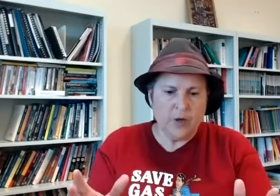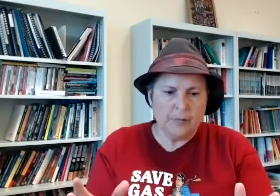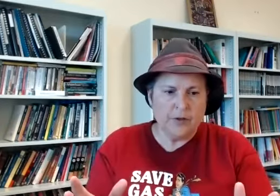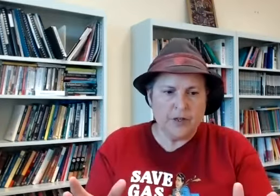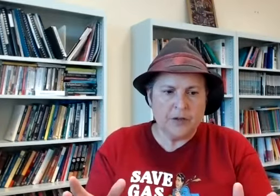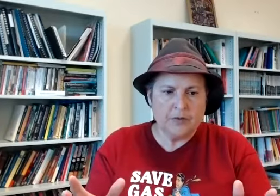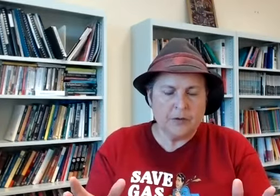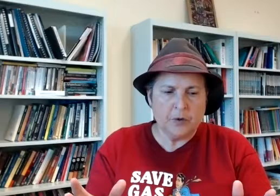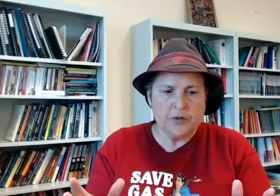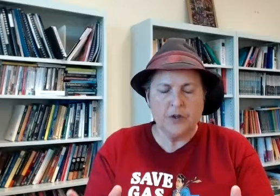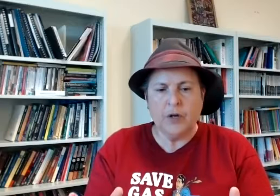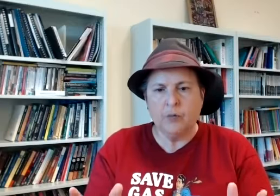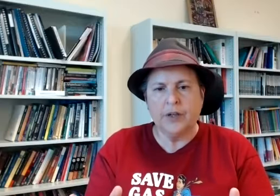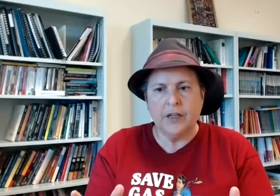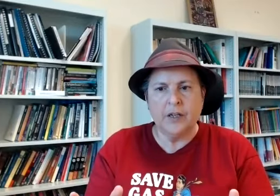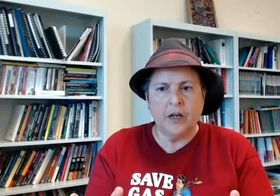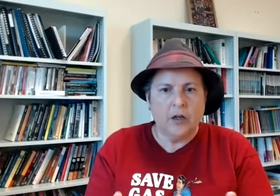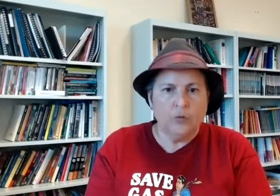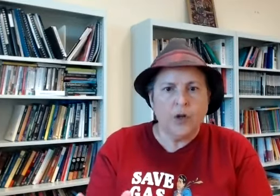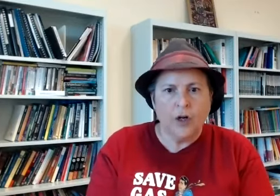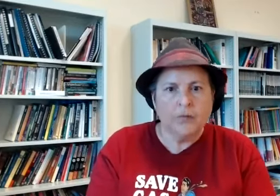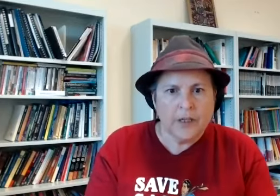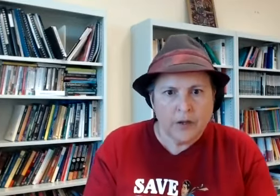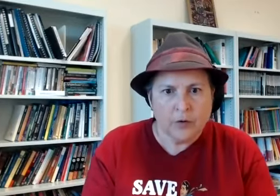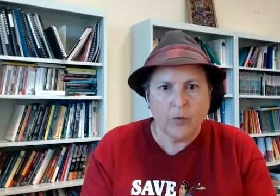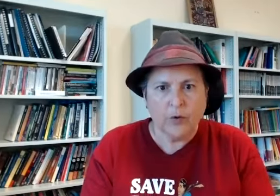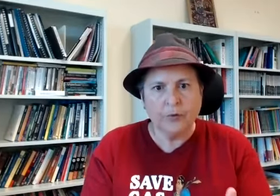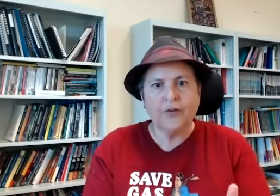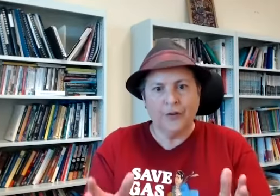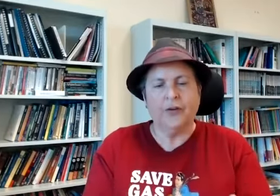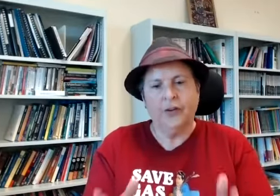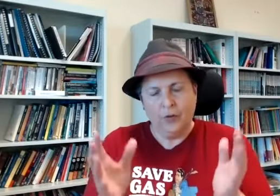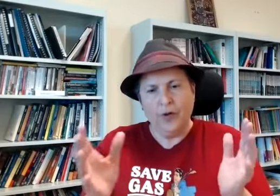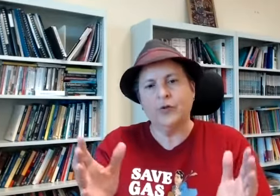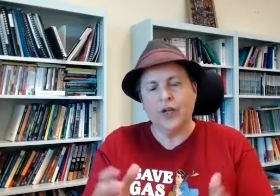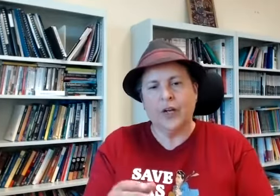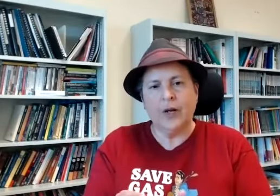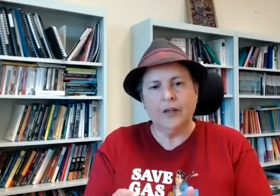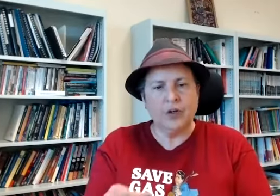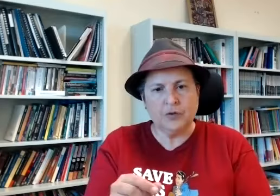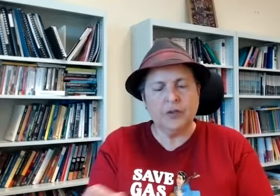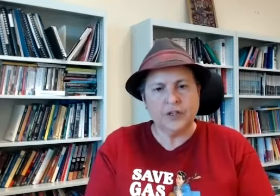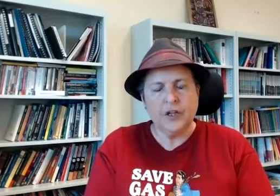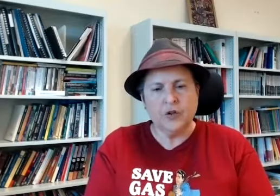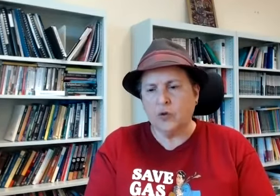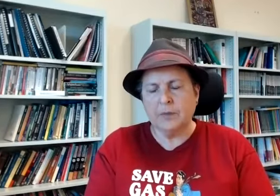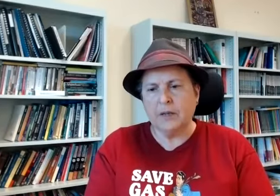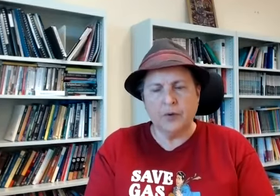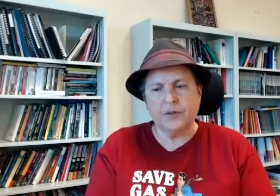web and there was a person who had won the alumni of the year award a person in a wheelchair and the press release talked about the person